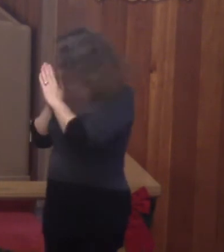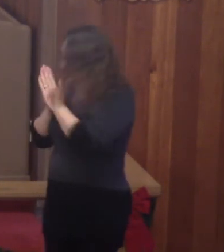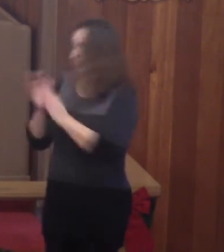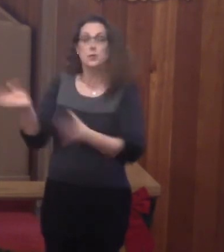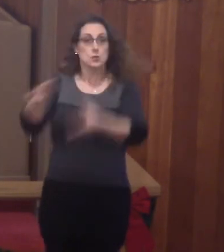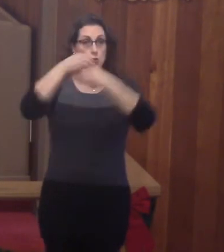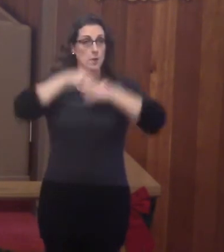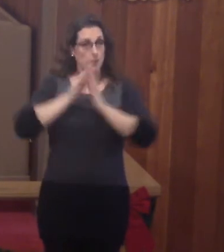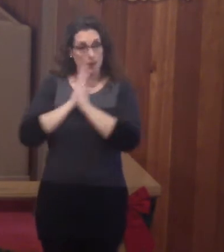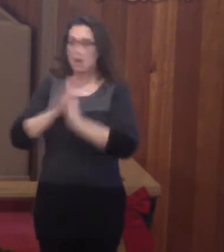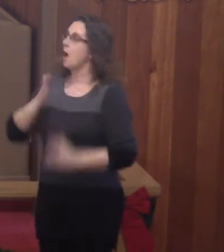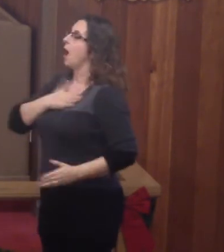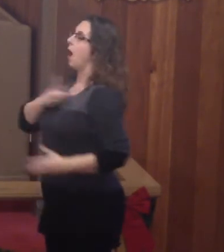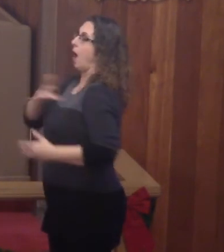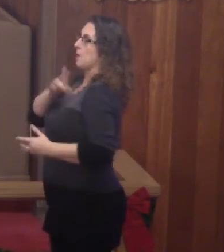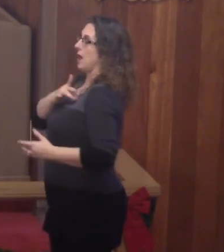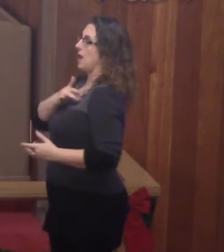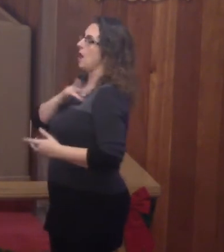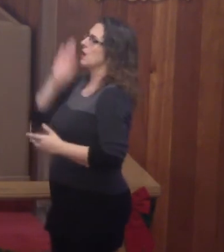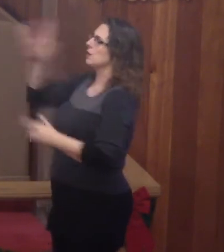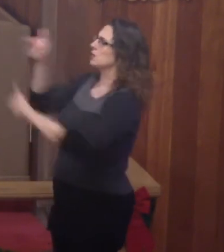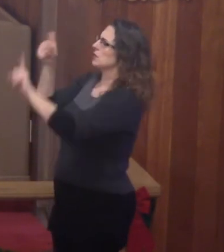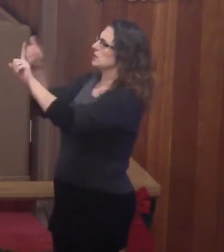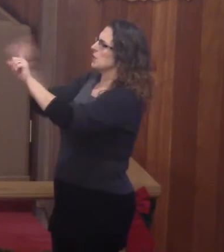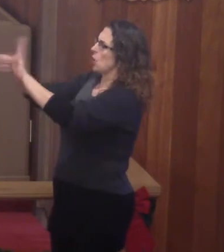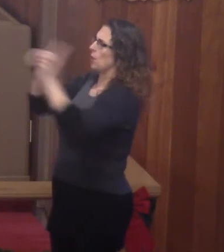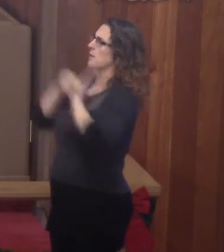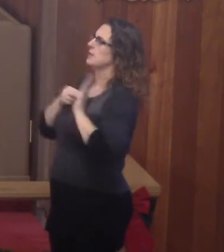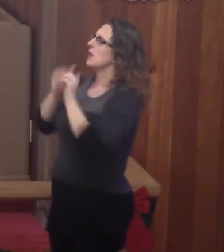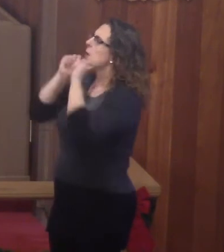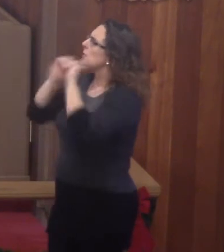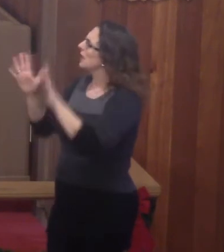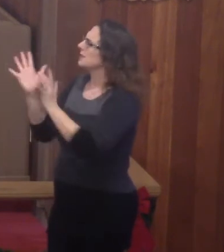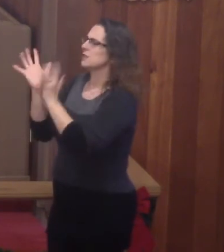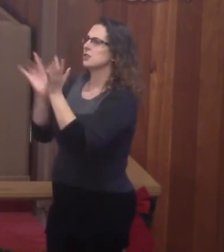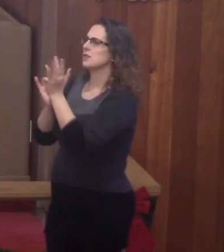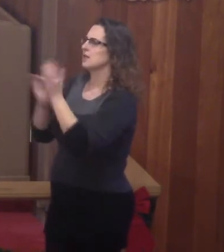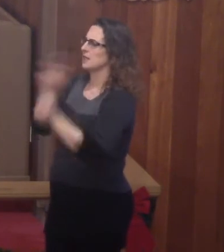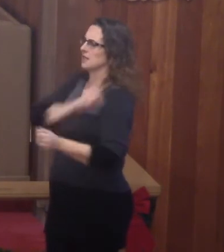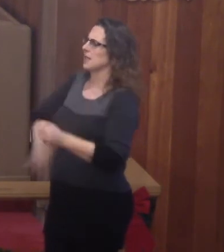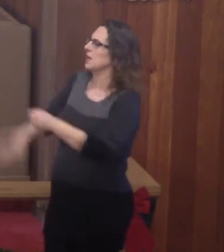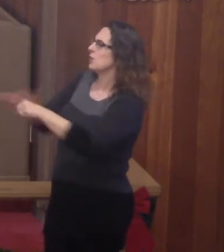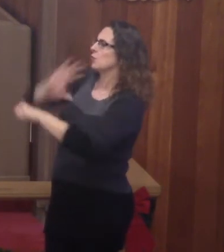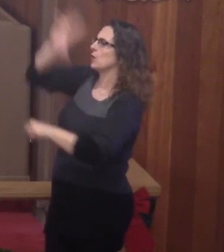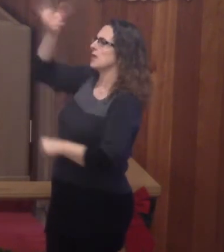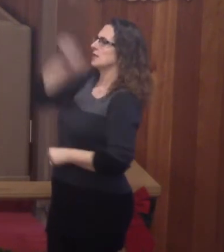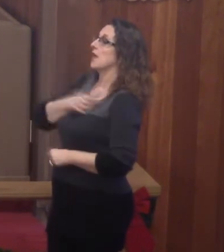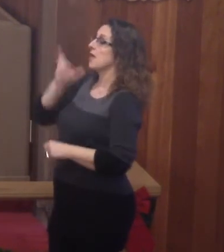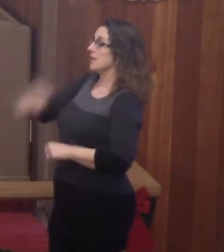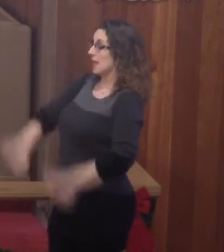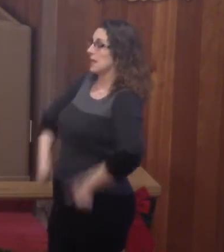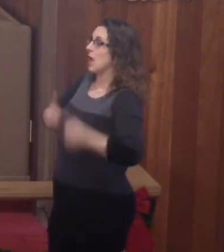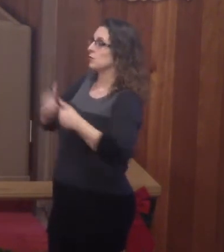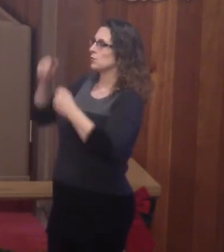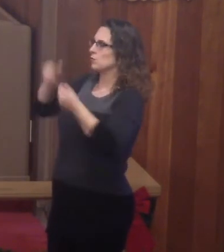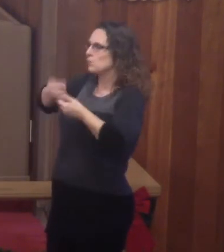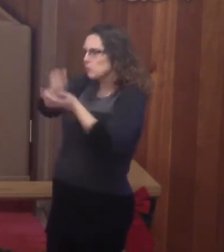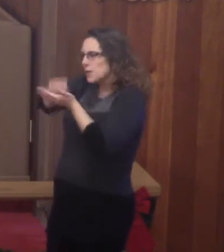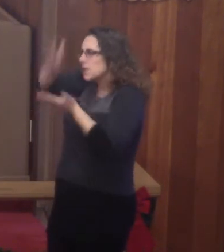Join me in prayer. On my heart to print your image, blessed Jesus, King of grace, that life's riches, cares,